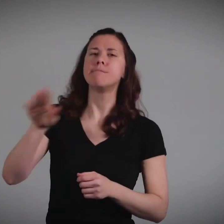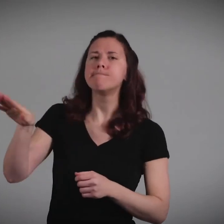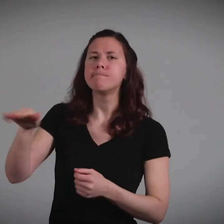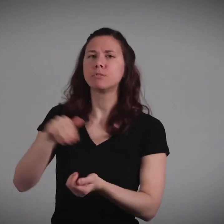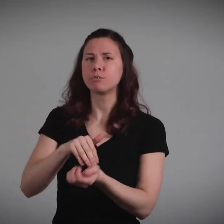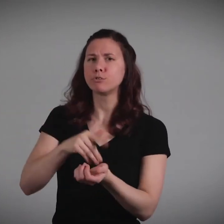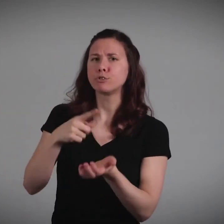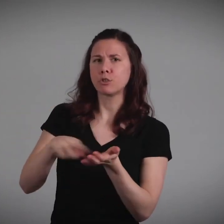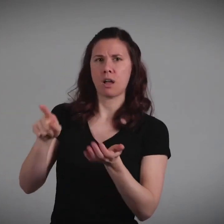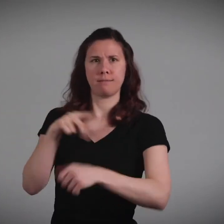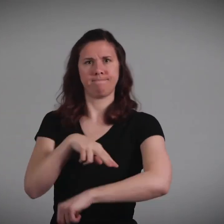to tell your doctor about it.